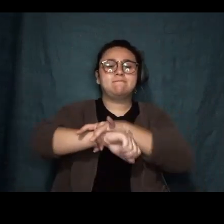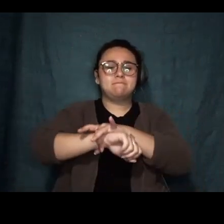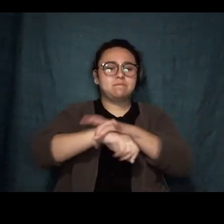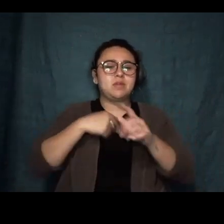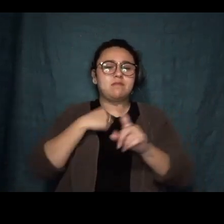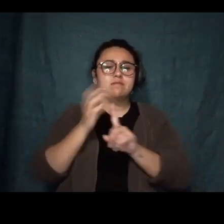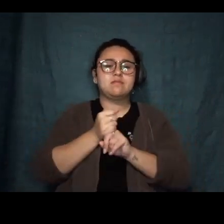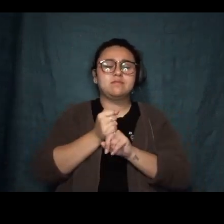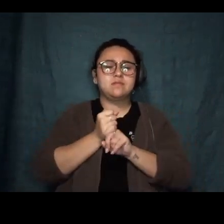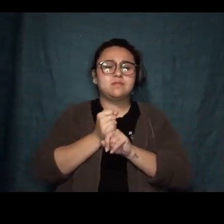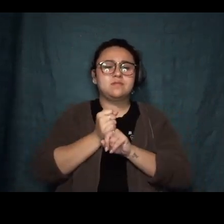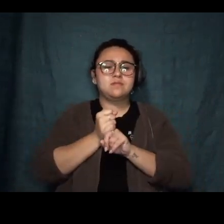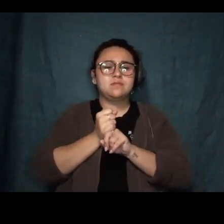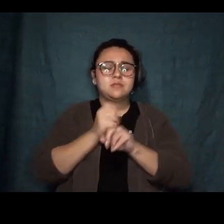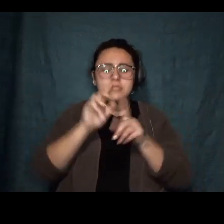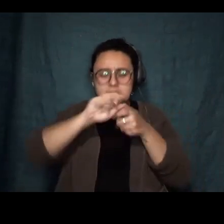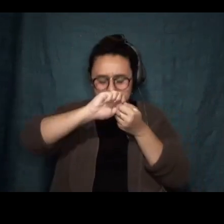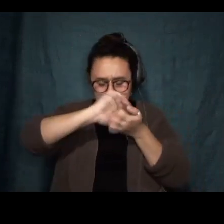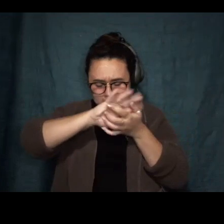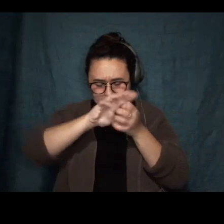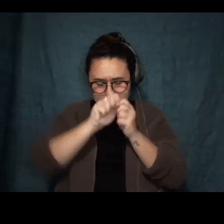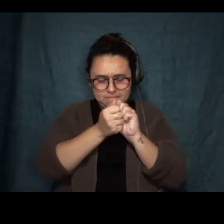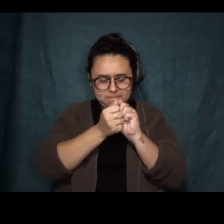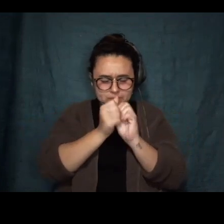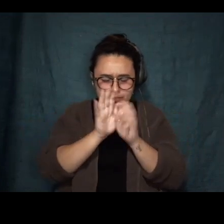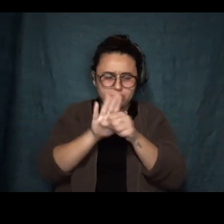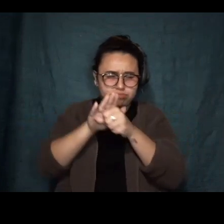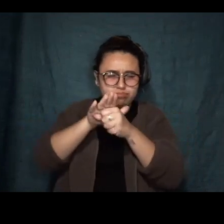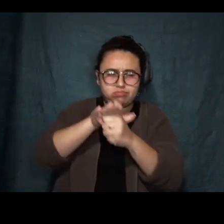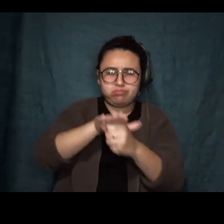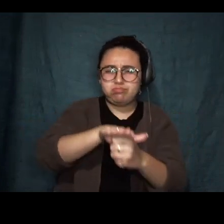like a note pass to avoid breaking a silence in the air.